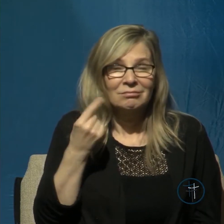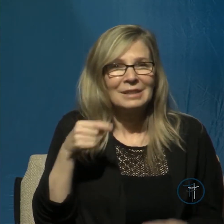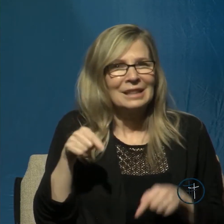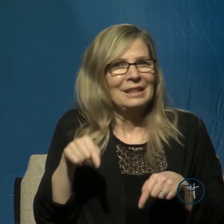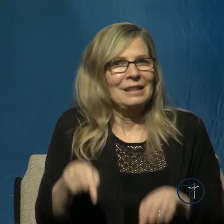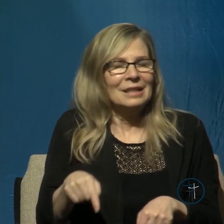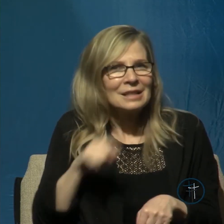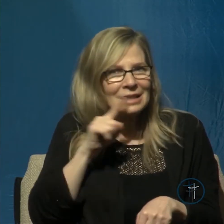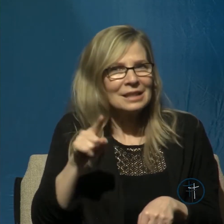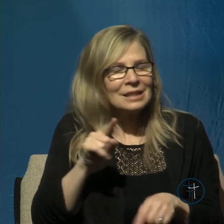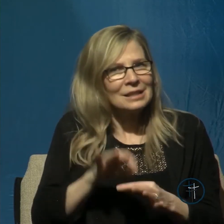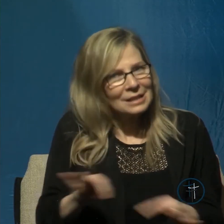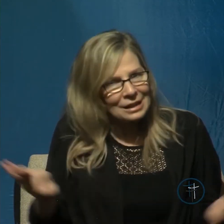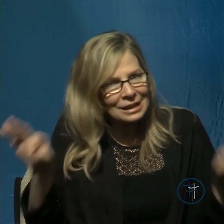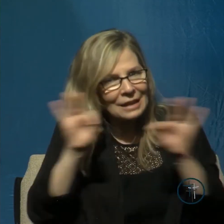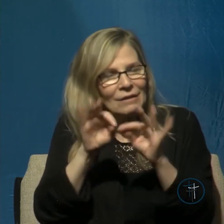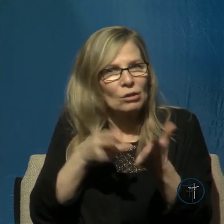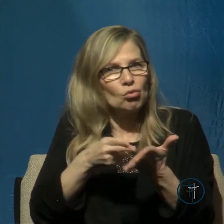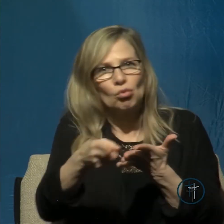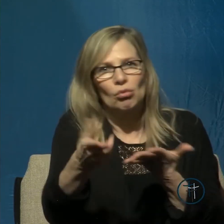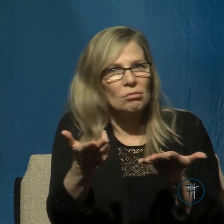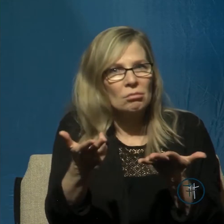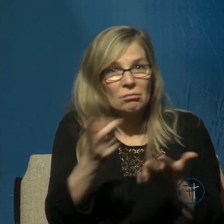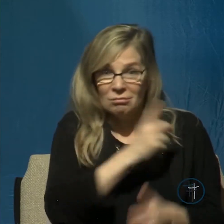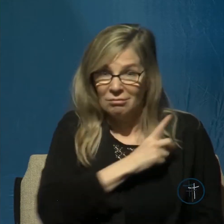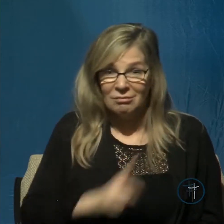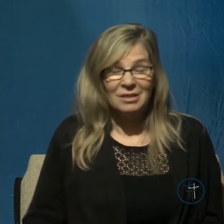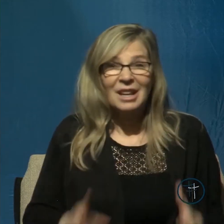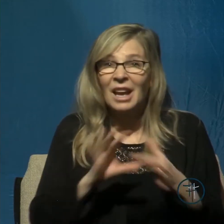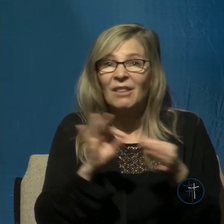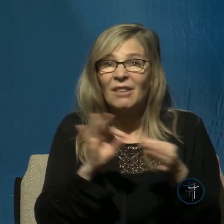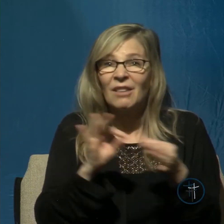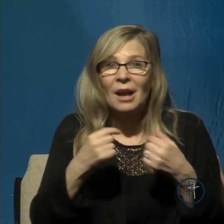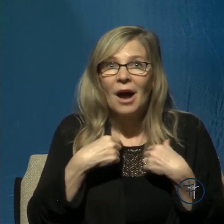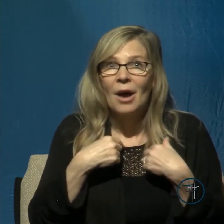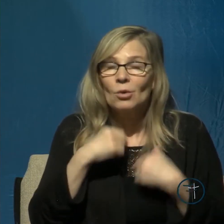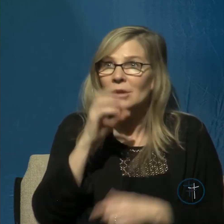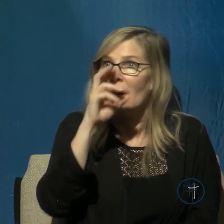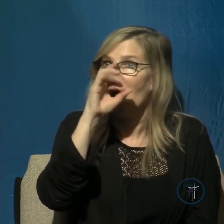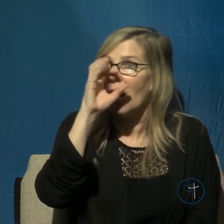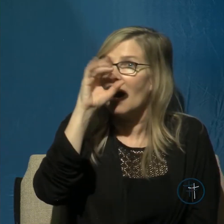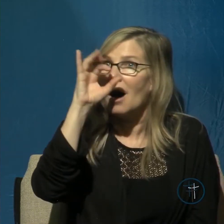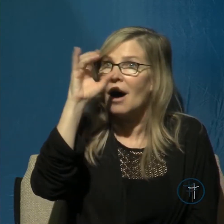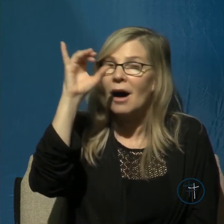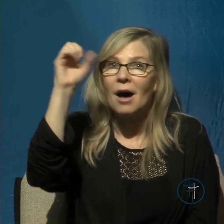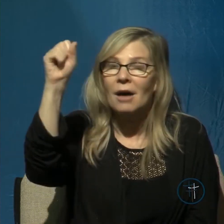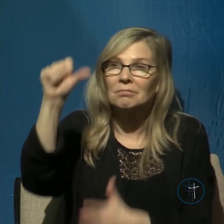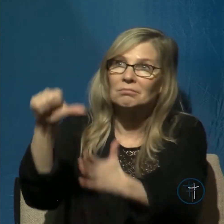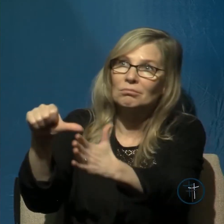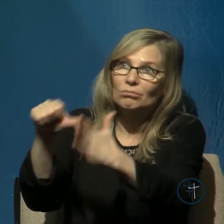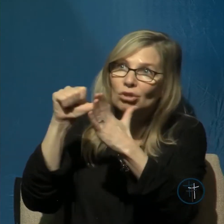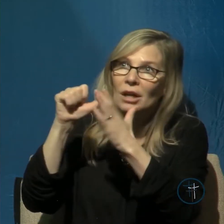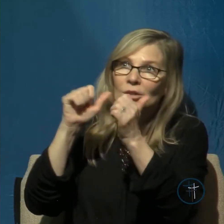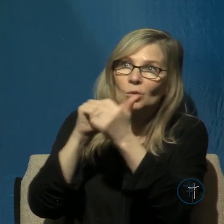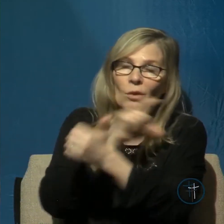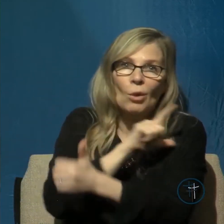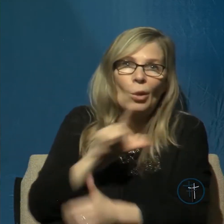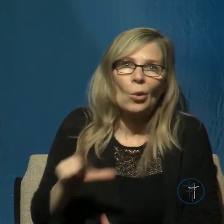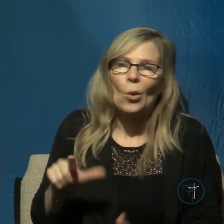significant truth David says that he was so enamored and so impressed with the Lord that he did